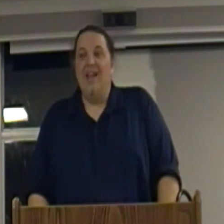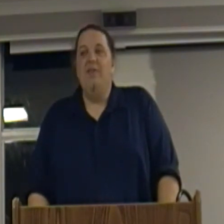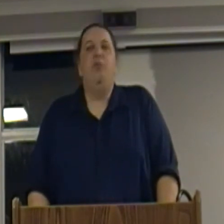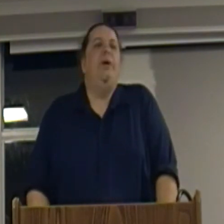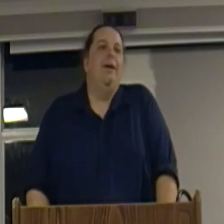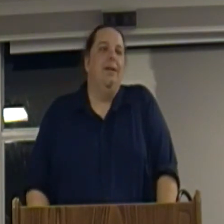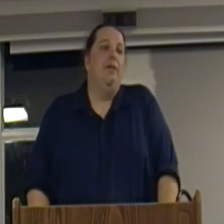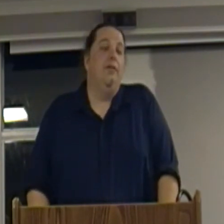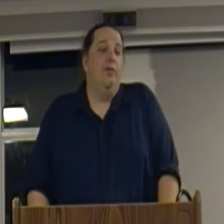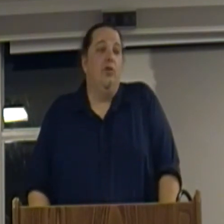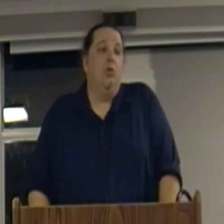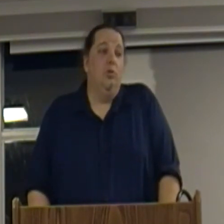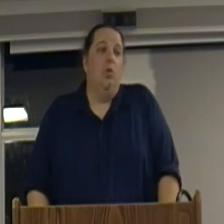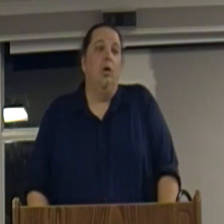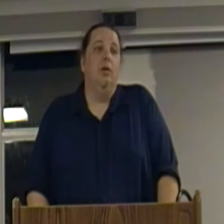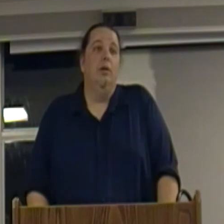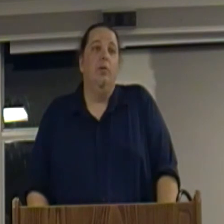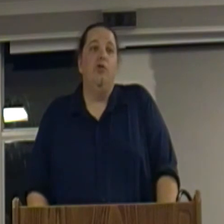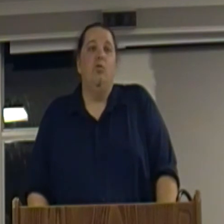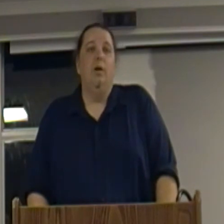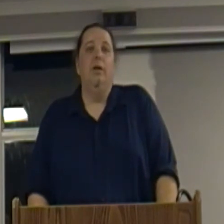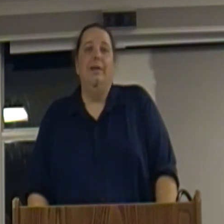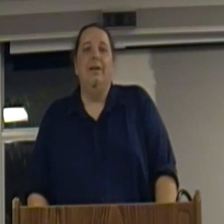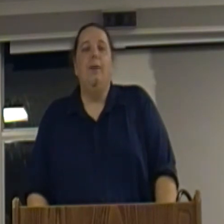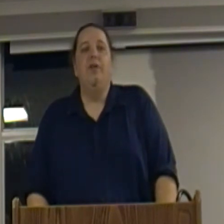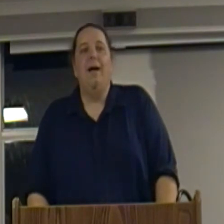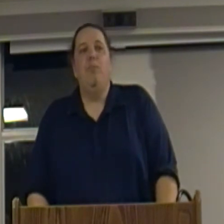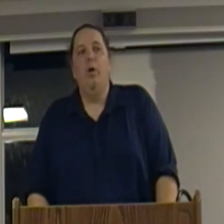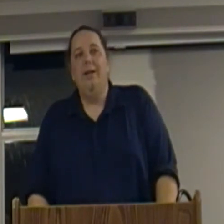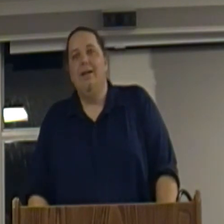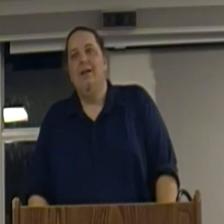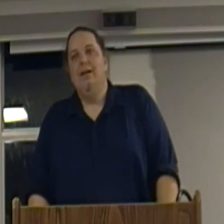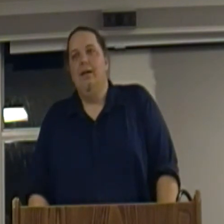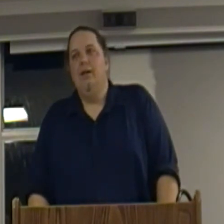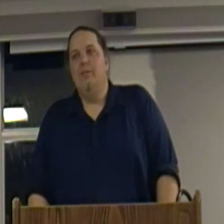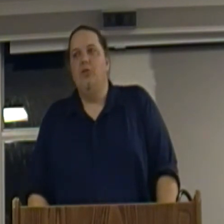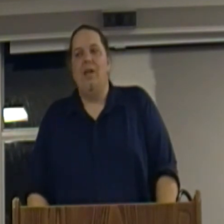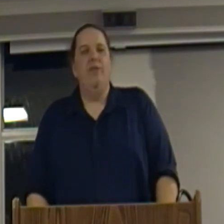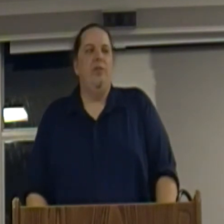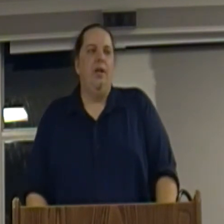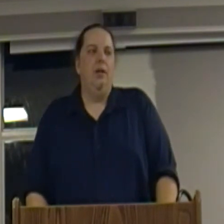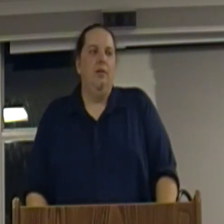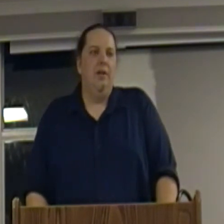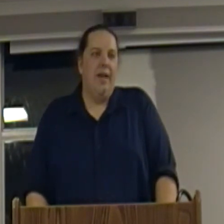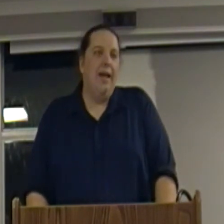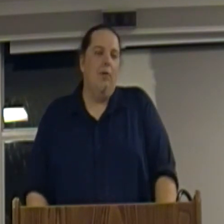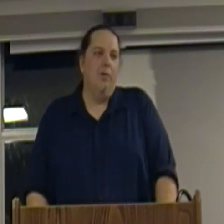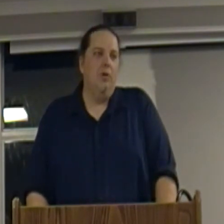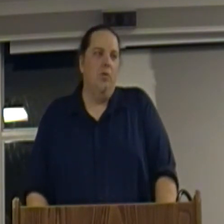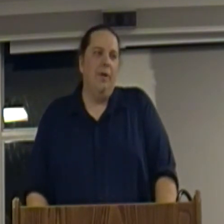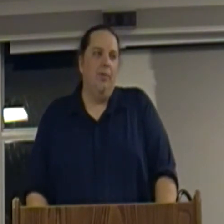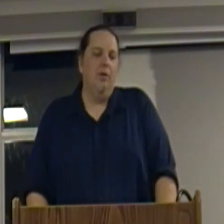This period led to the First World War, which was up to that point the most devastating that they could remember.